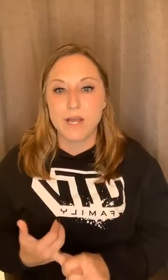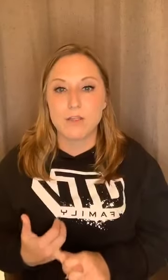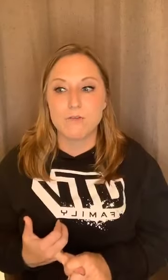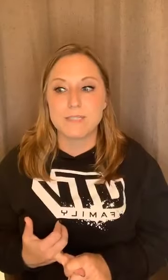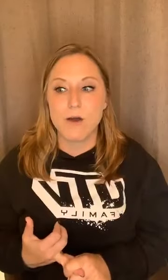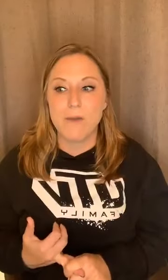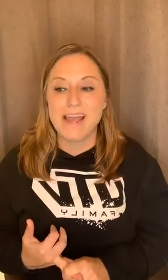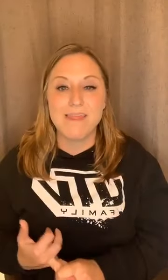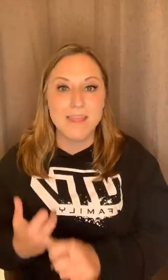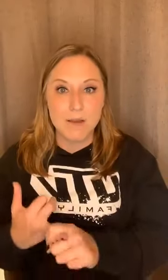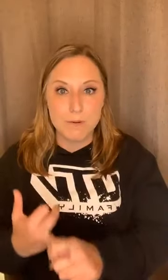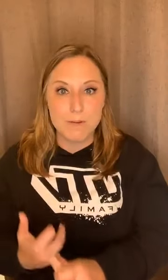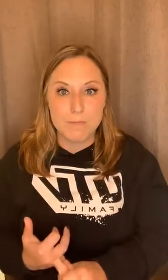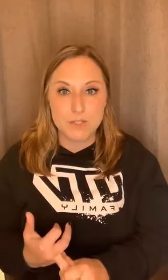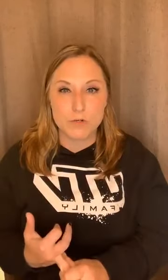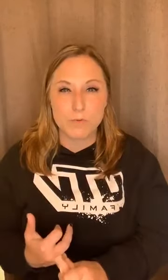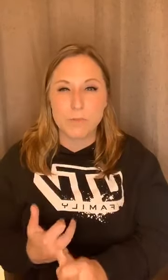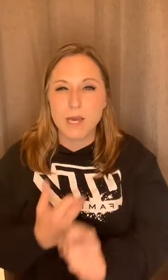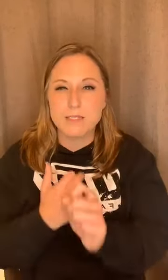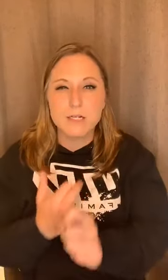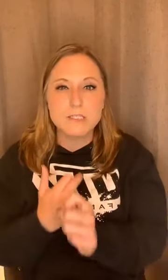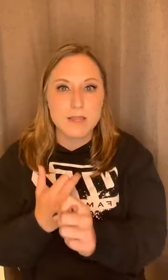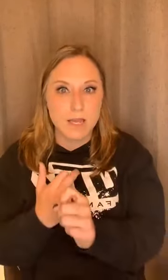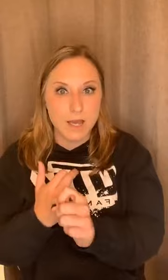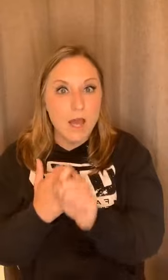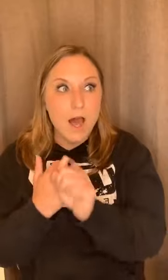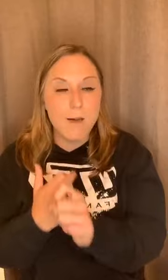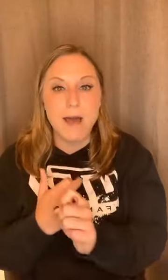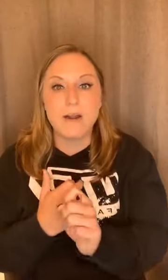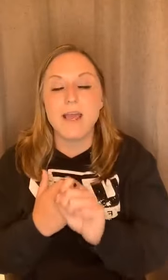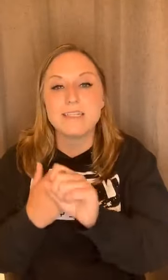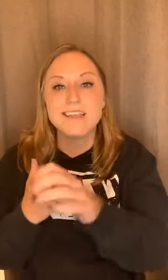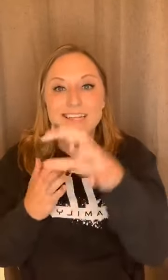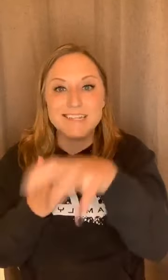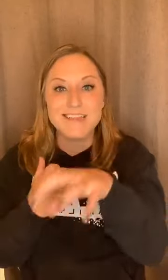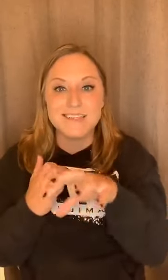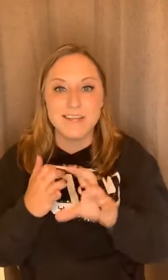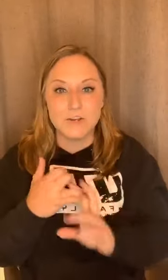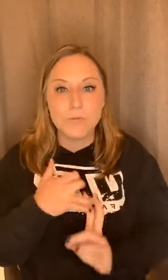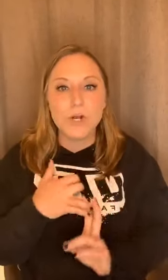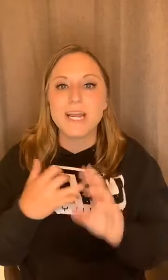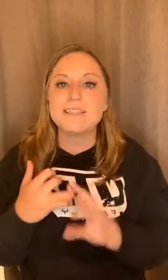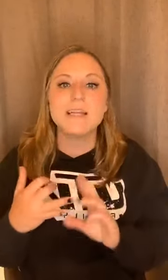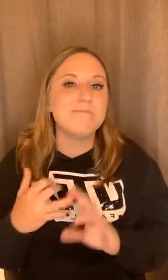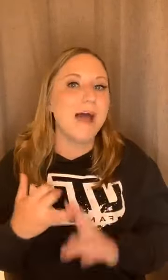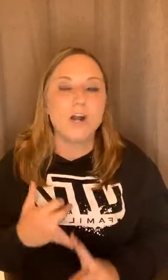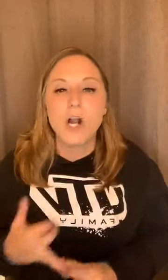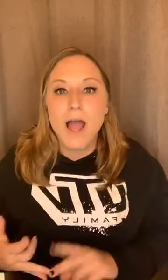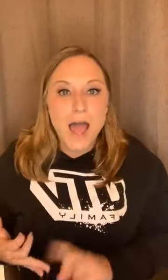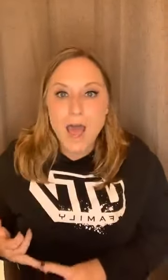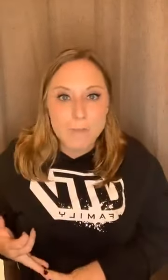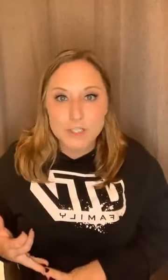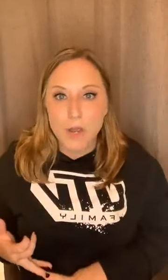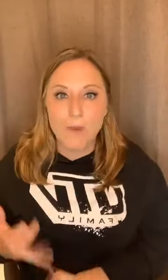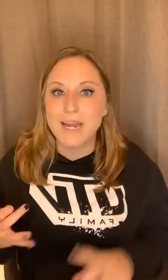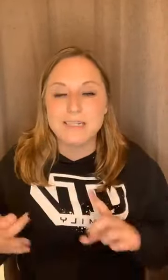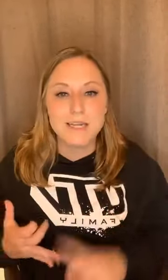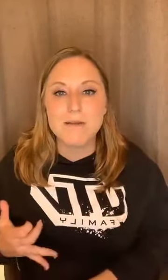could lose that weight. And then I would have been miserable because here's the thing about it. Until I did this inner work, it didn't matter how much I weighed. It didn't